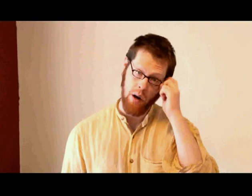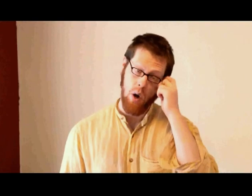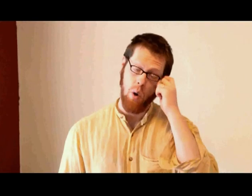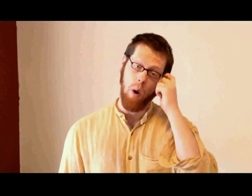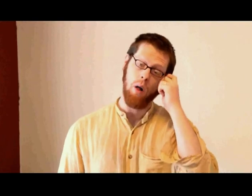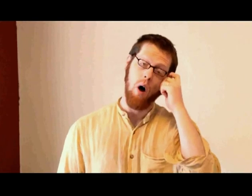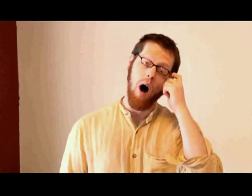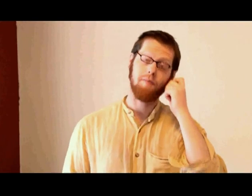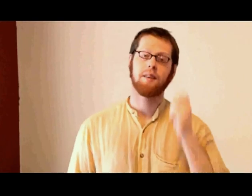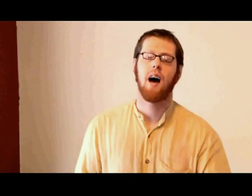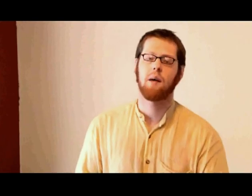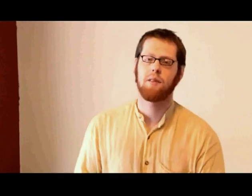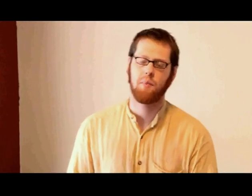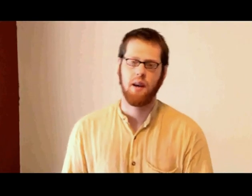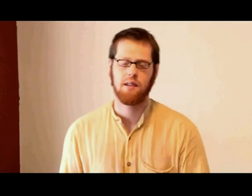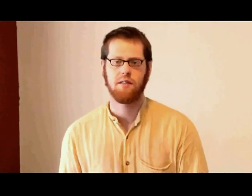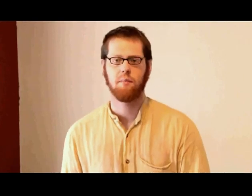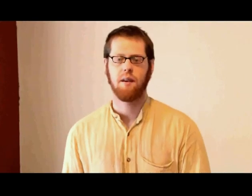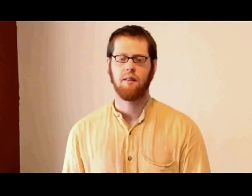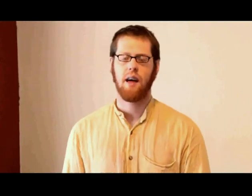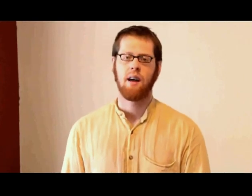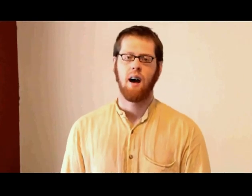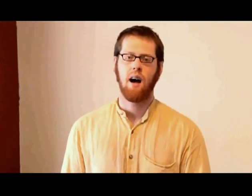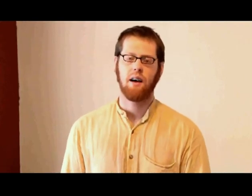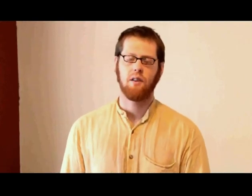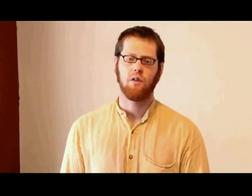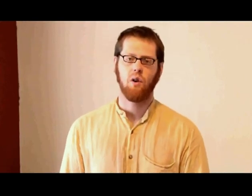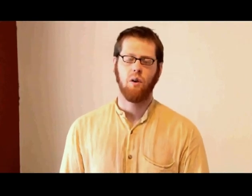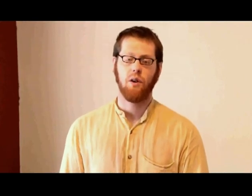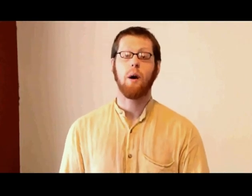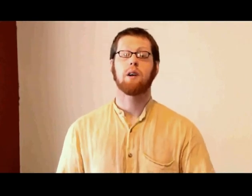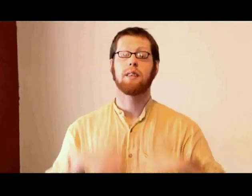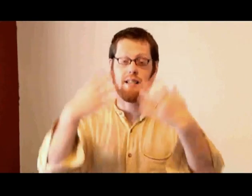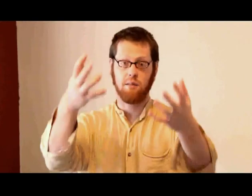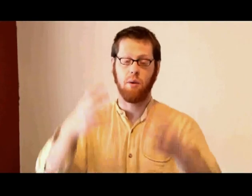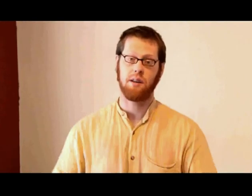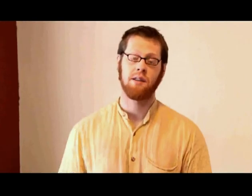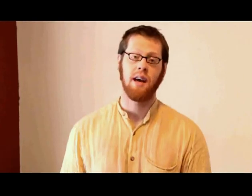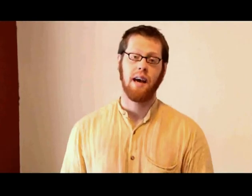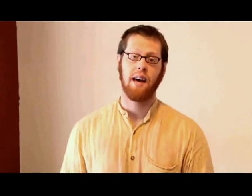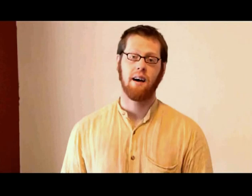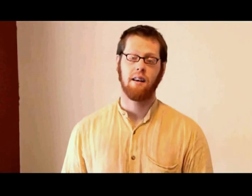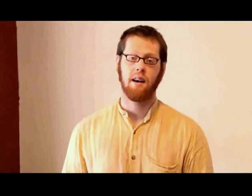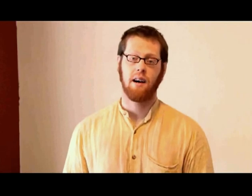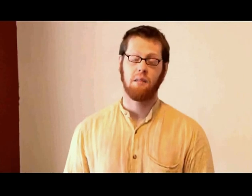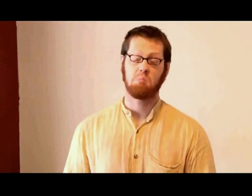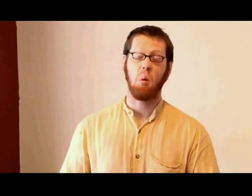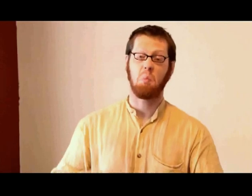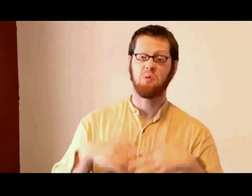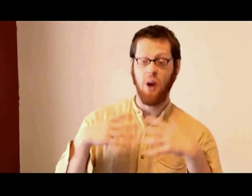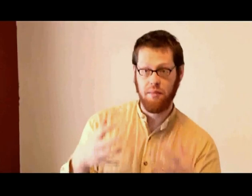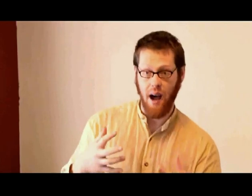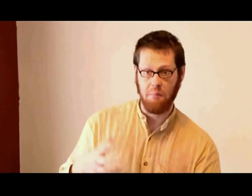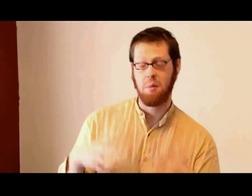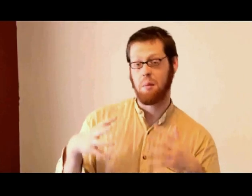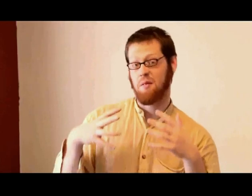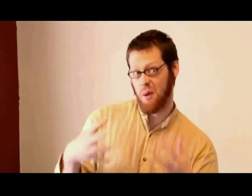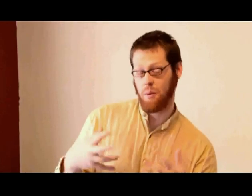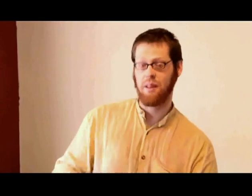then? Well, oftentimes it's because of something that is called the Quaker Testimonies. And sometimes, maybe frequently,